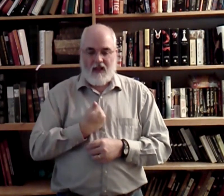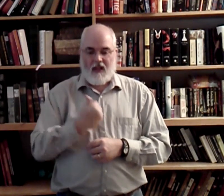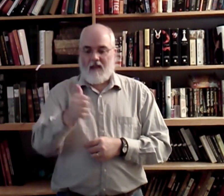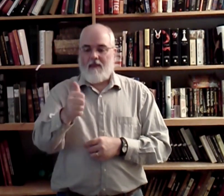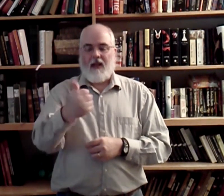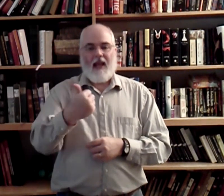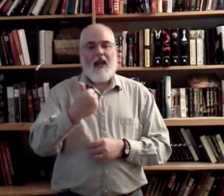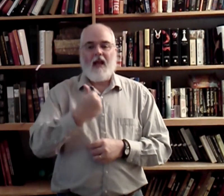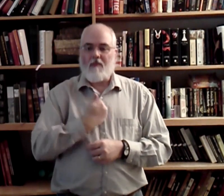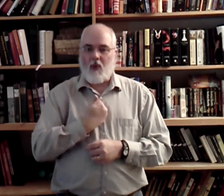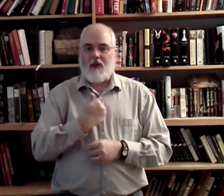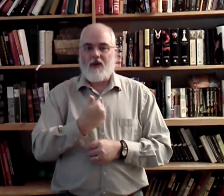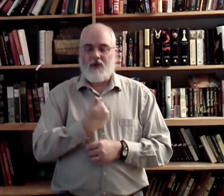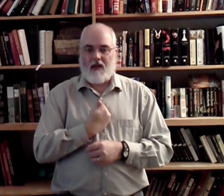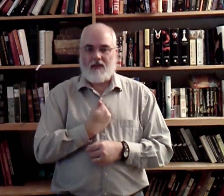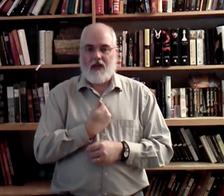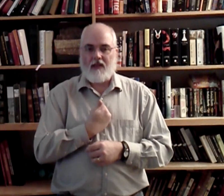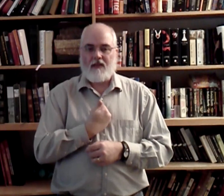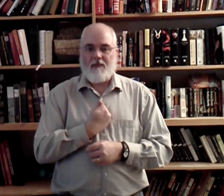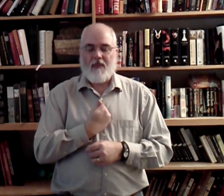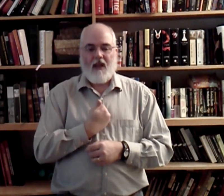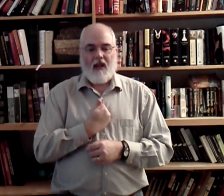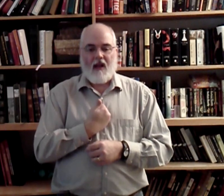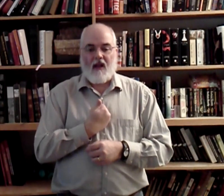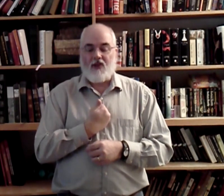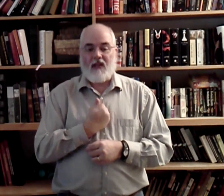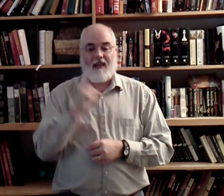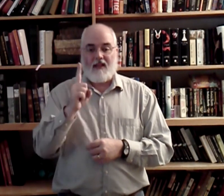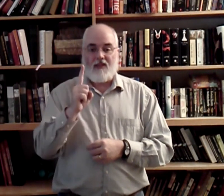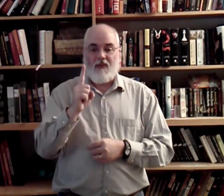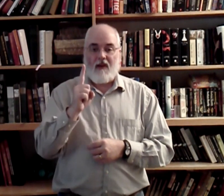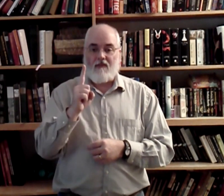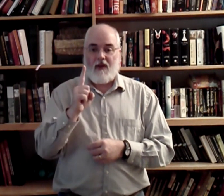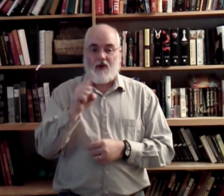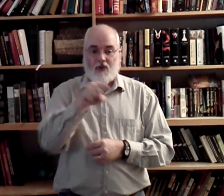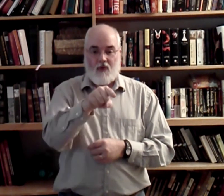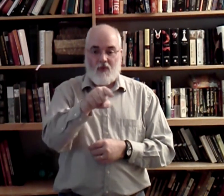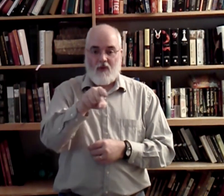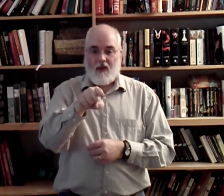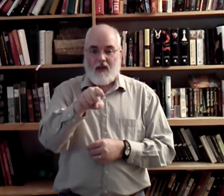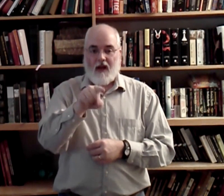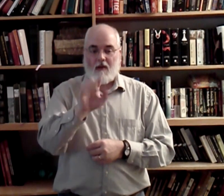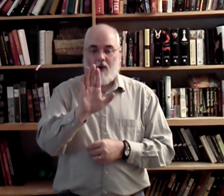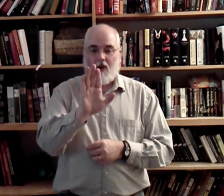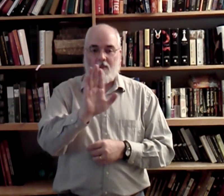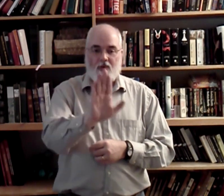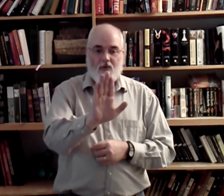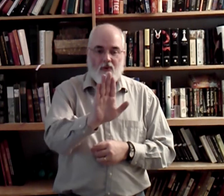Make an A hand and point to your chest. Uh. Just like this is a finger is you and a palm is yours.